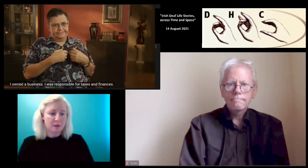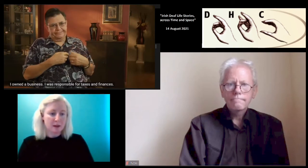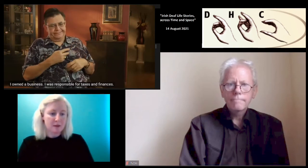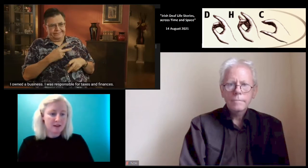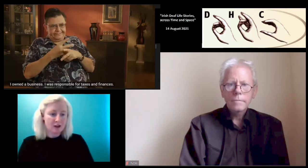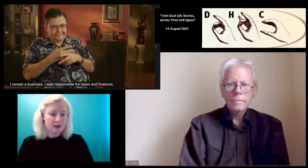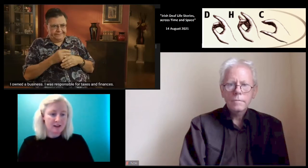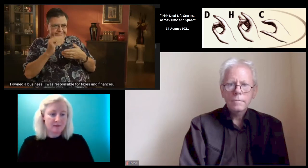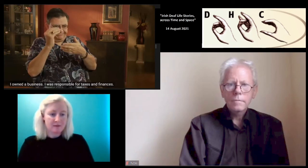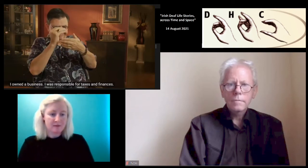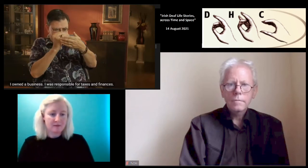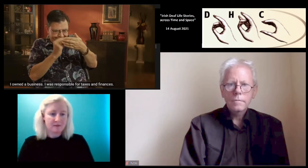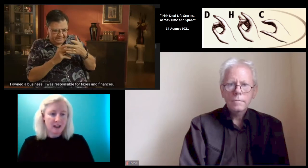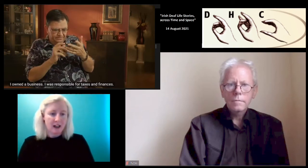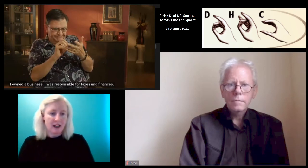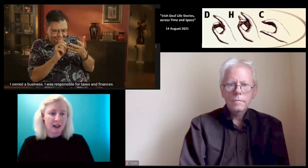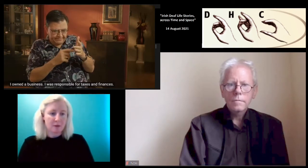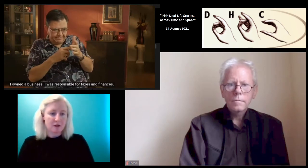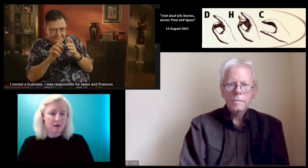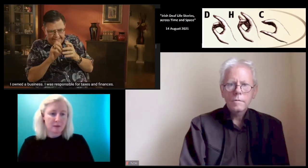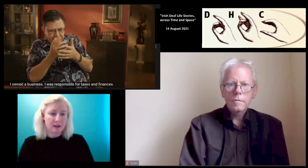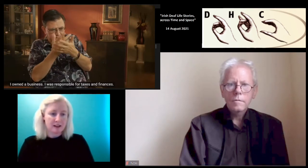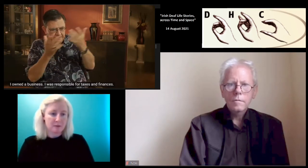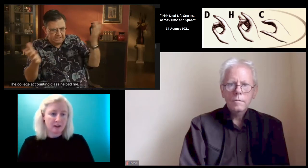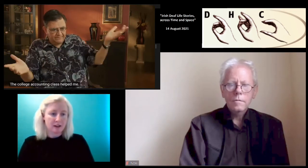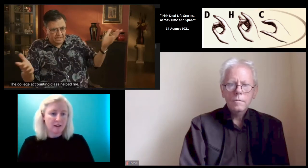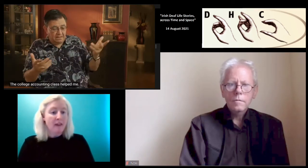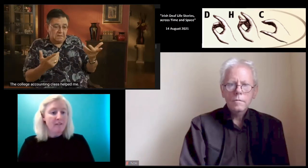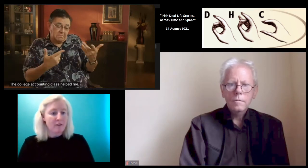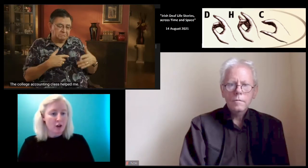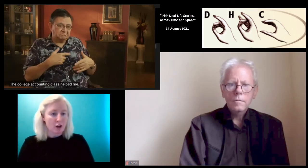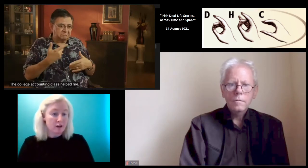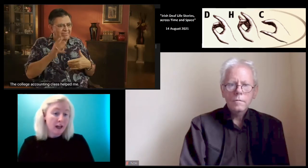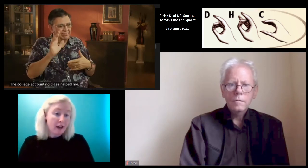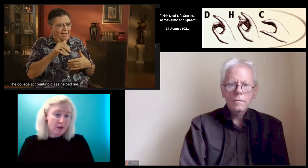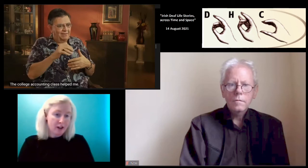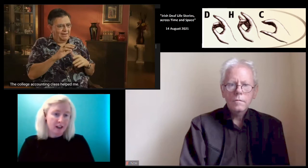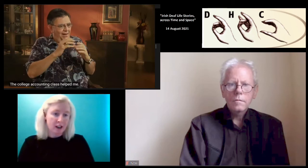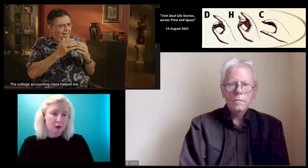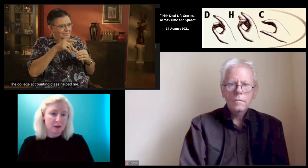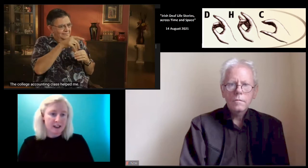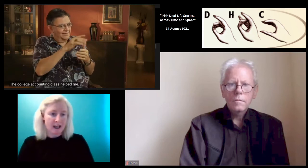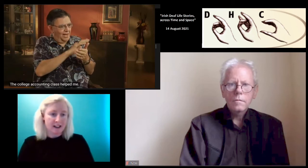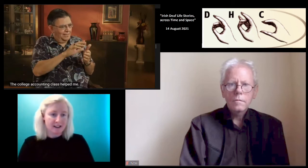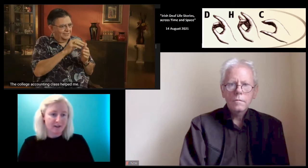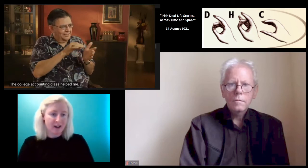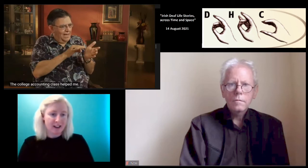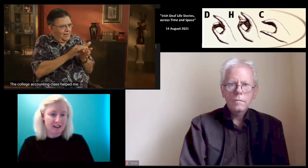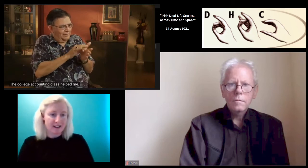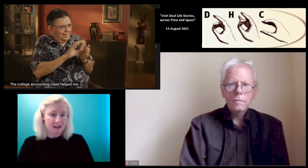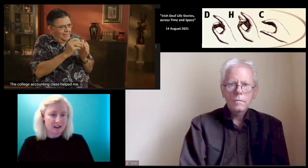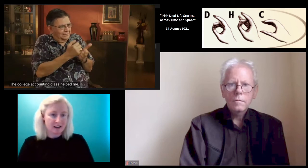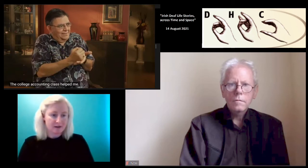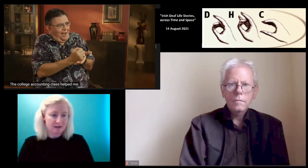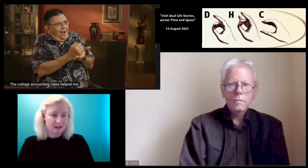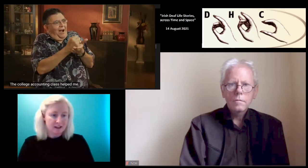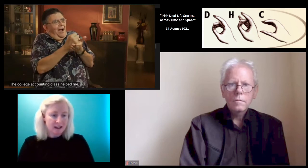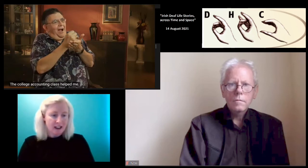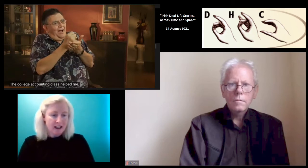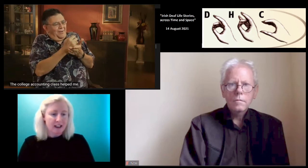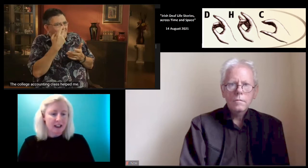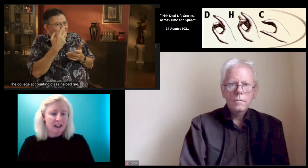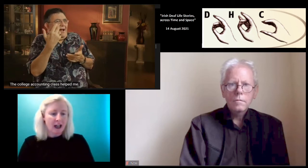I owned my business and I was responsible for everything, including taxes and finances.